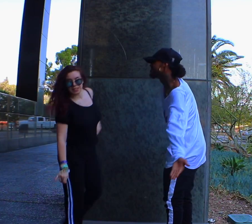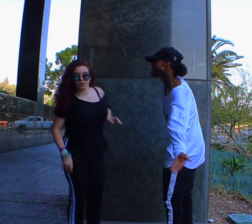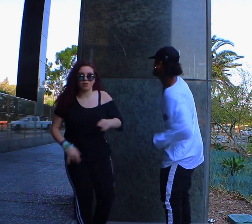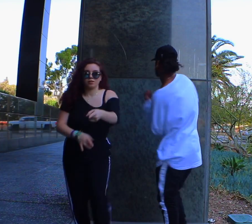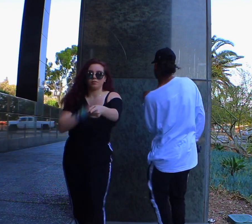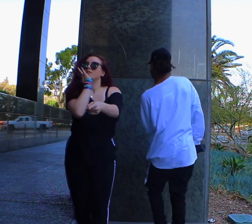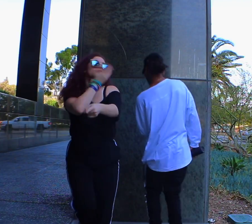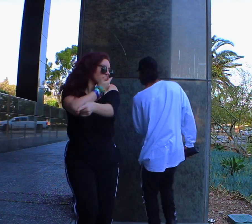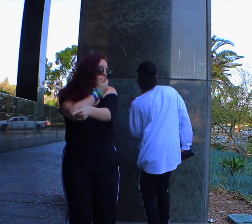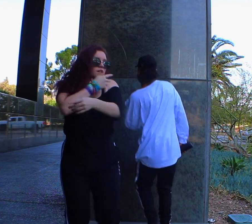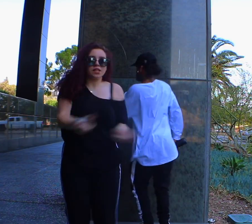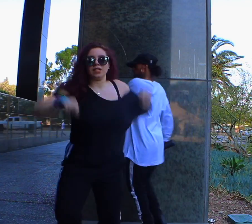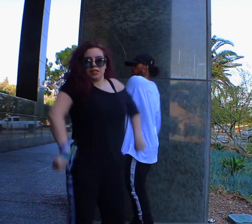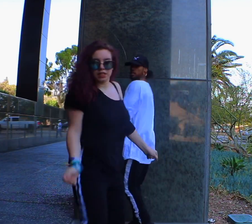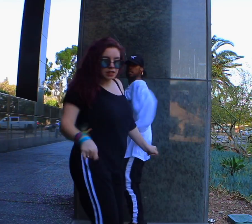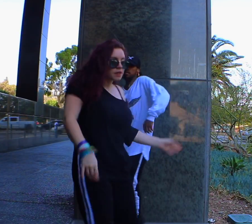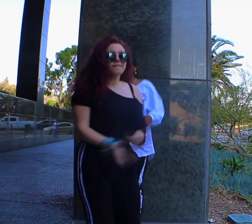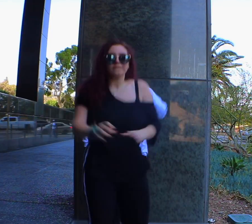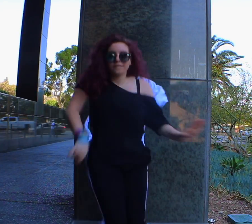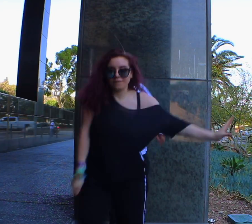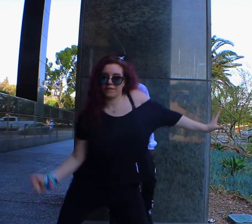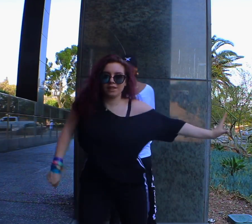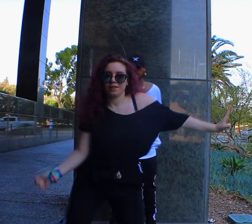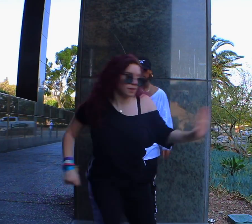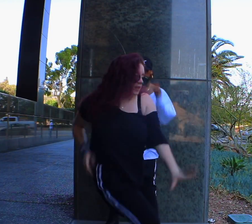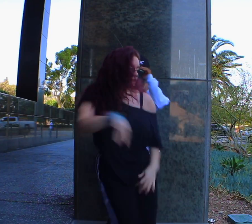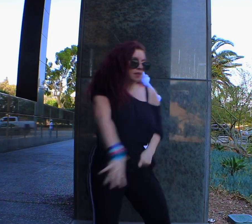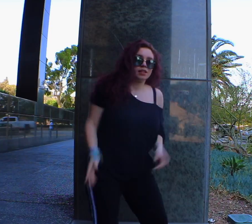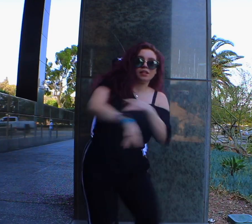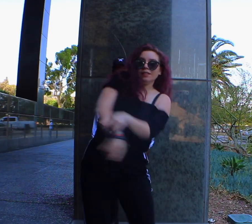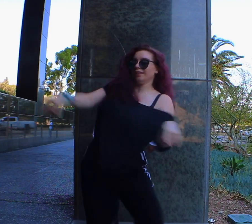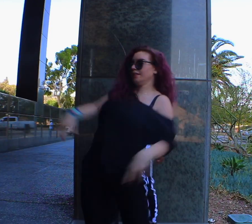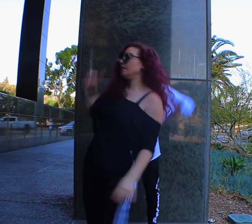Yeah, I got plenty, ayy, pockets full with 50s, ayy I love spinnin', ayy, my team love winnin', ayy